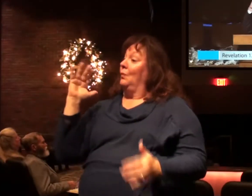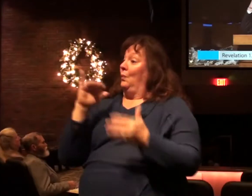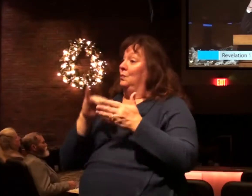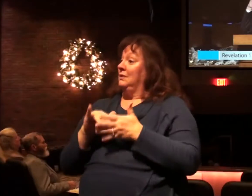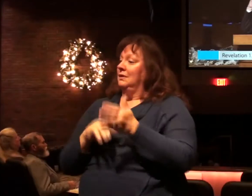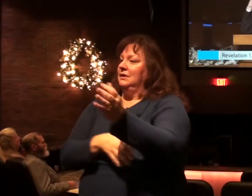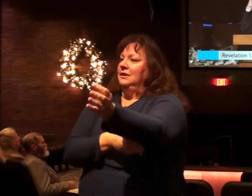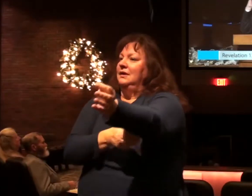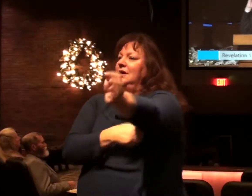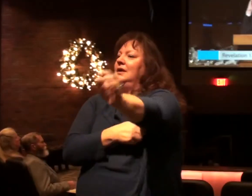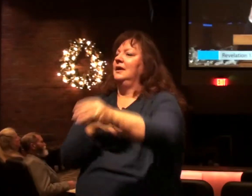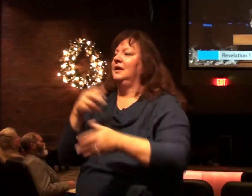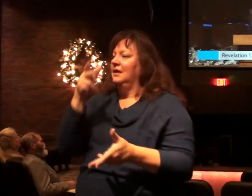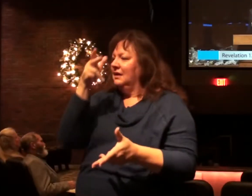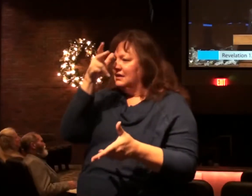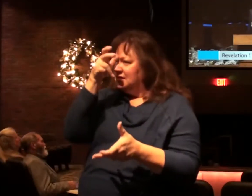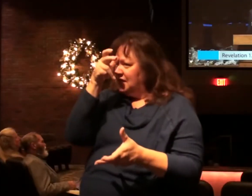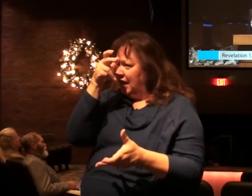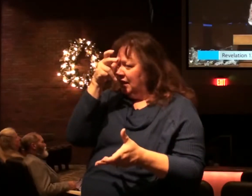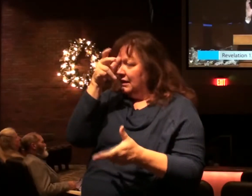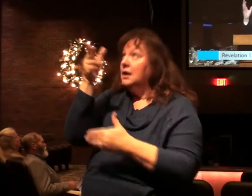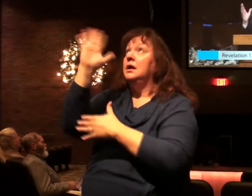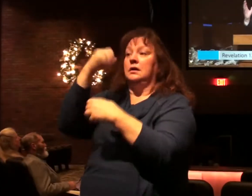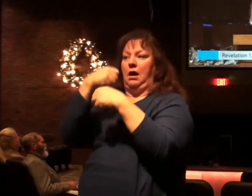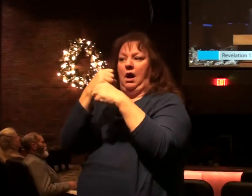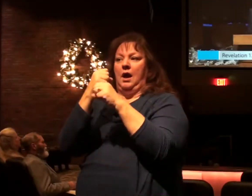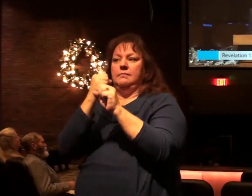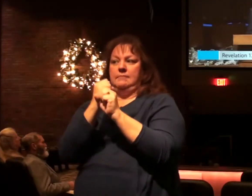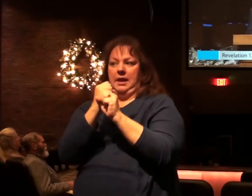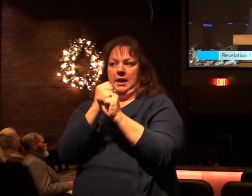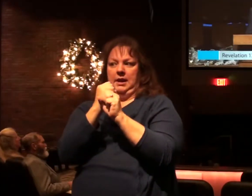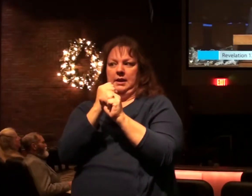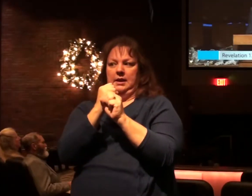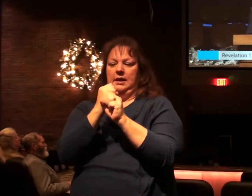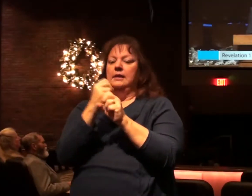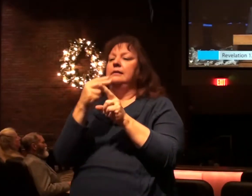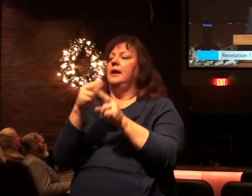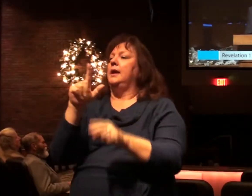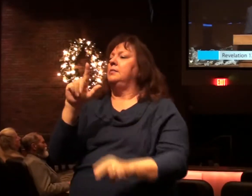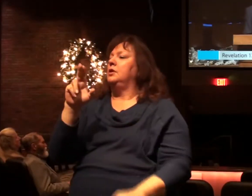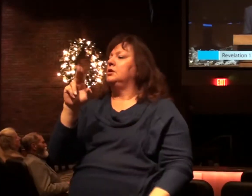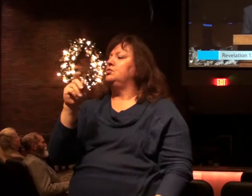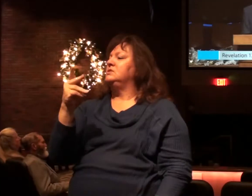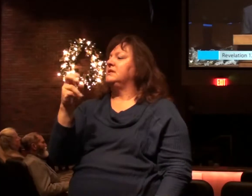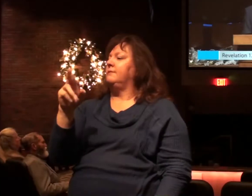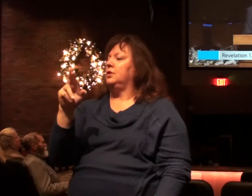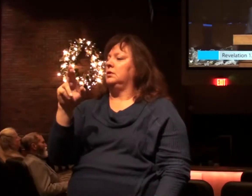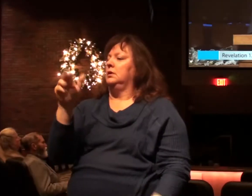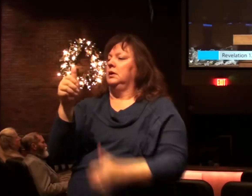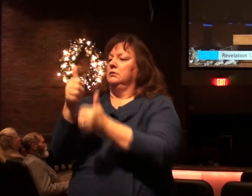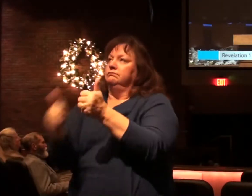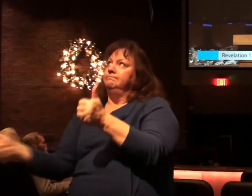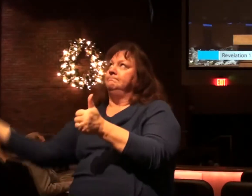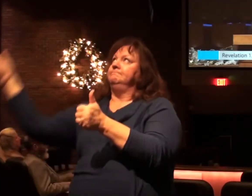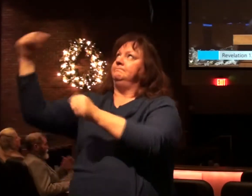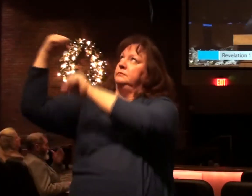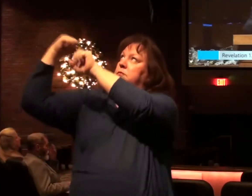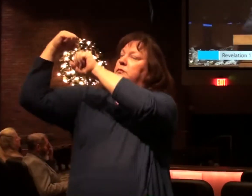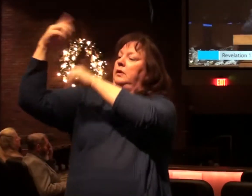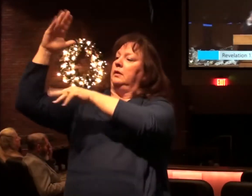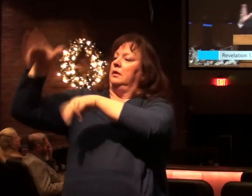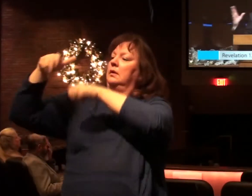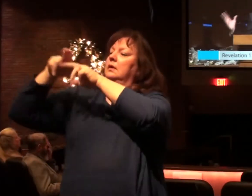Satan was created by God, Lucifer at that time, the anointed chair of guarding the throne of God,